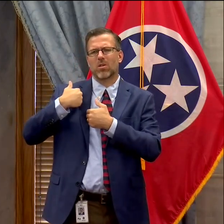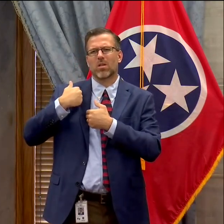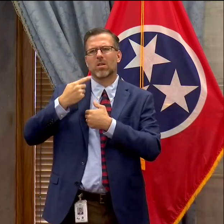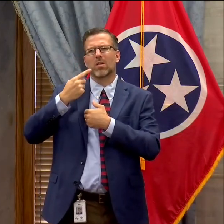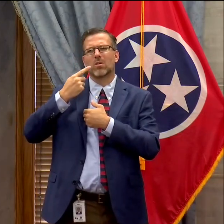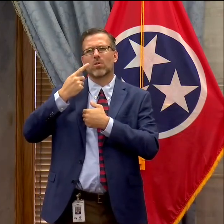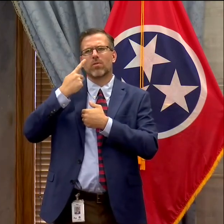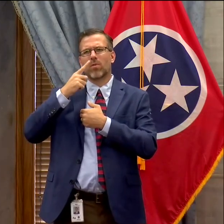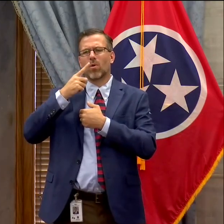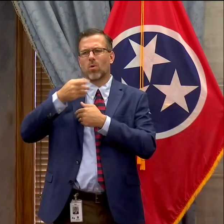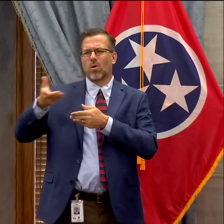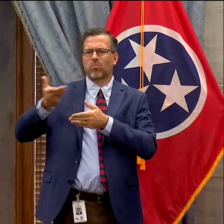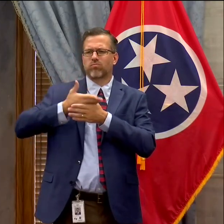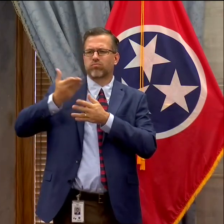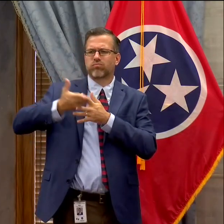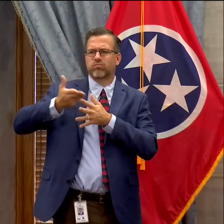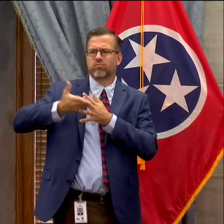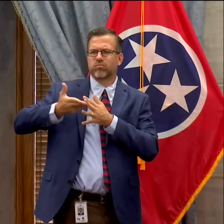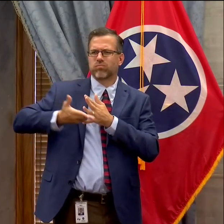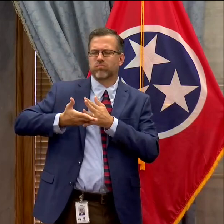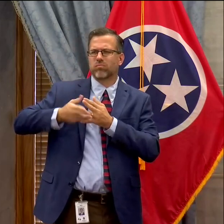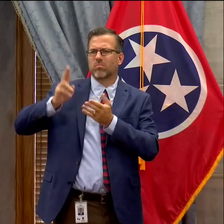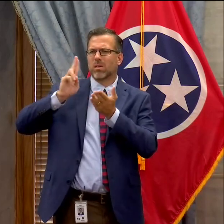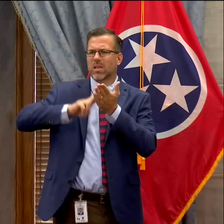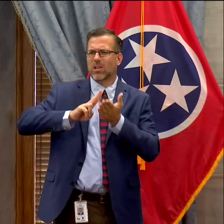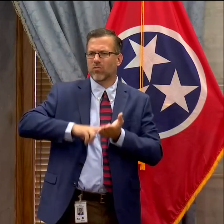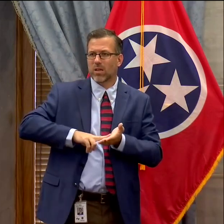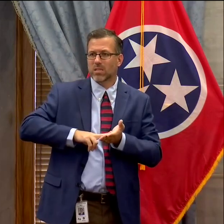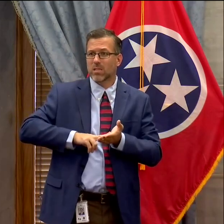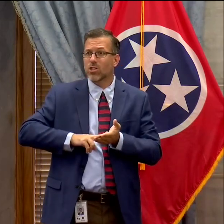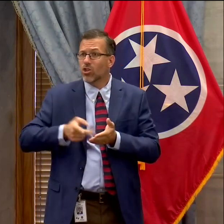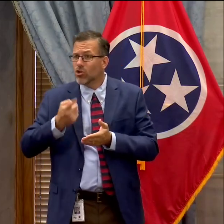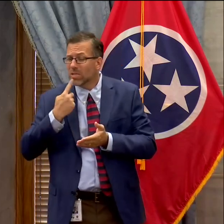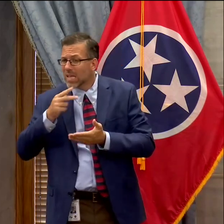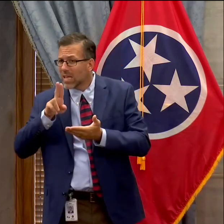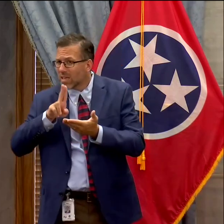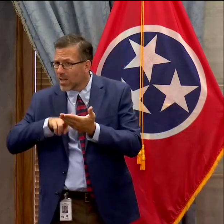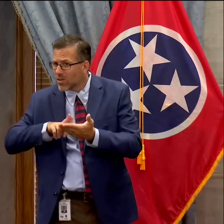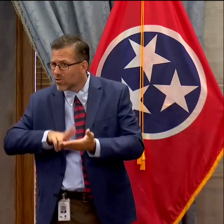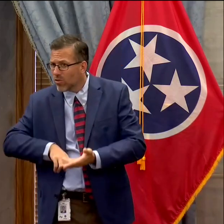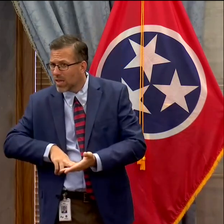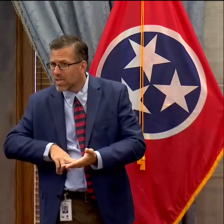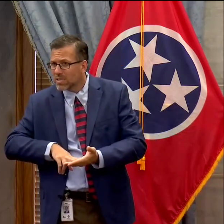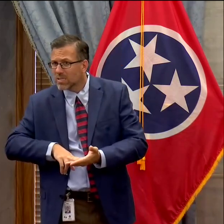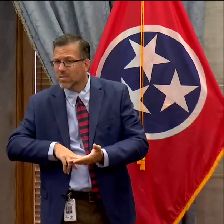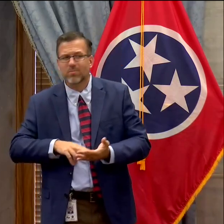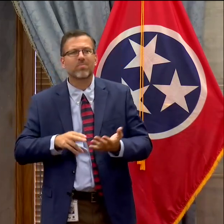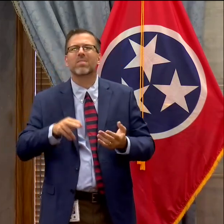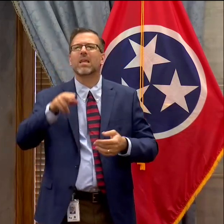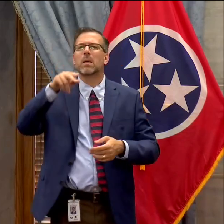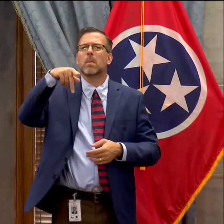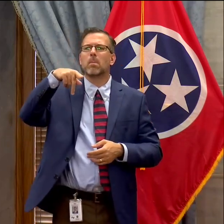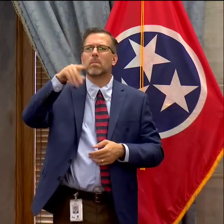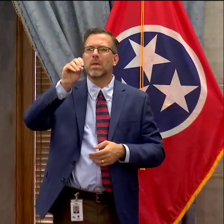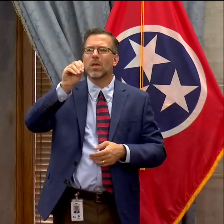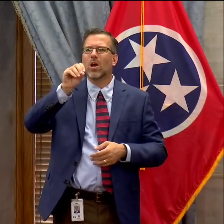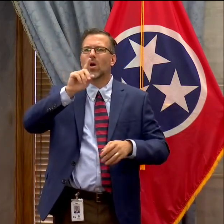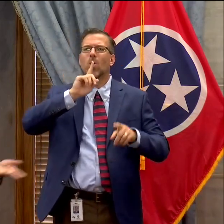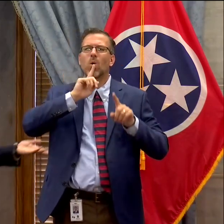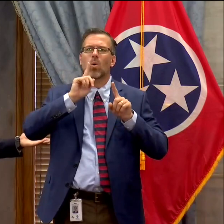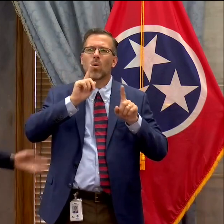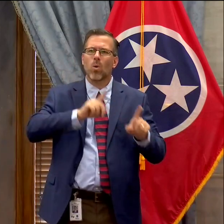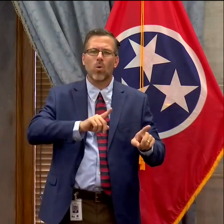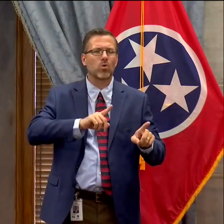contracts and because I've contracts the the the or the PO orders whatever financial